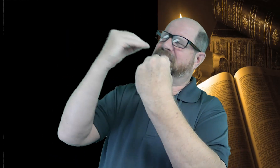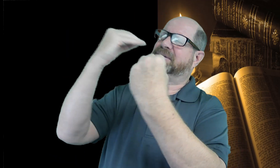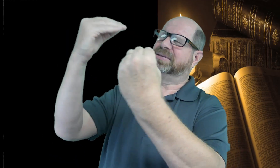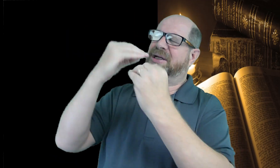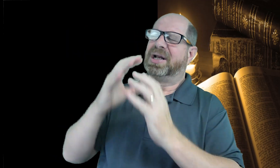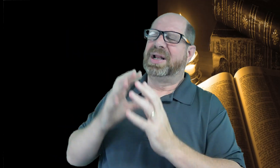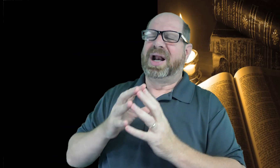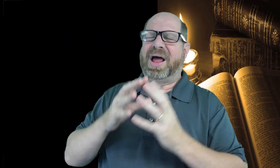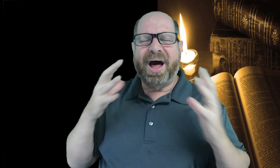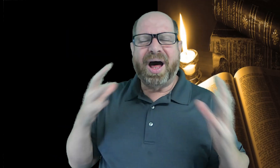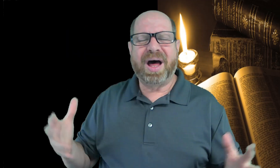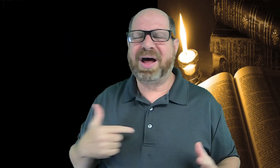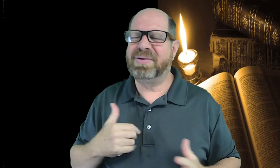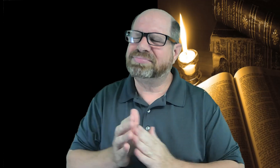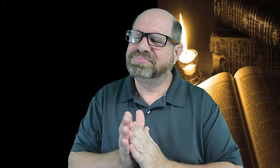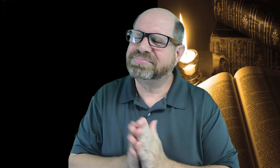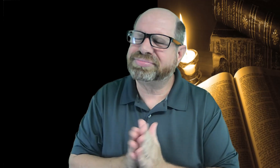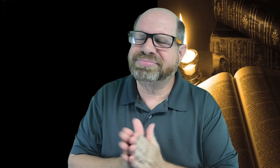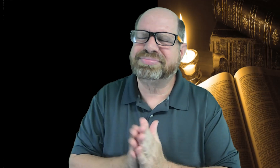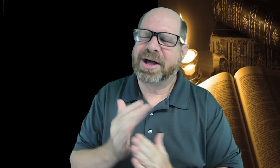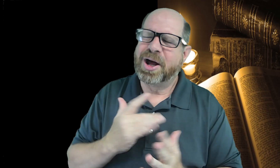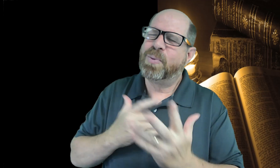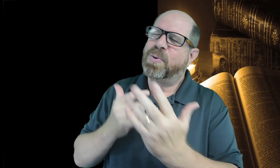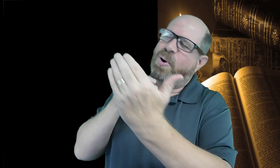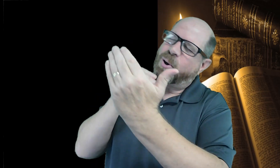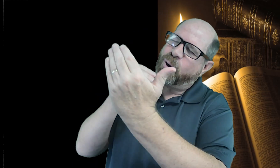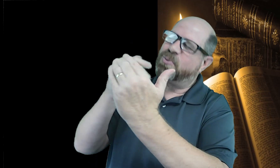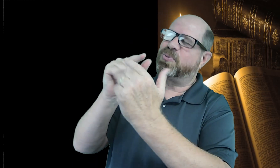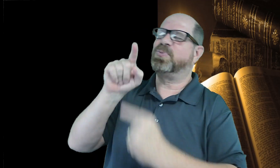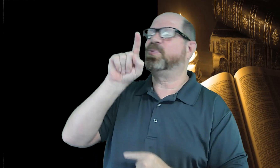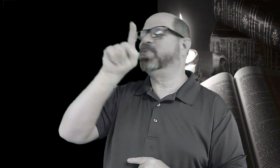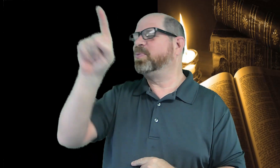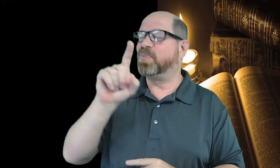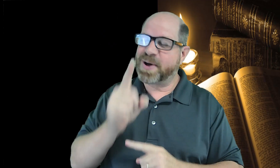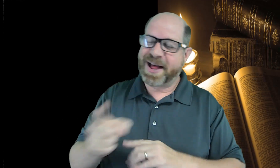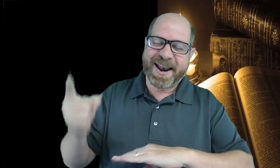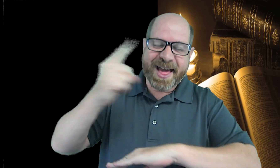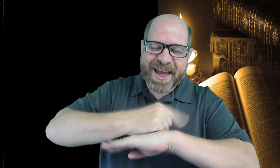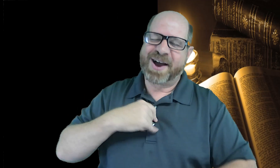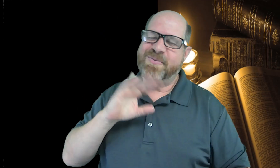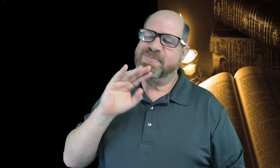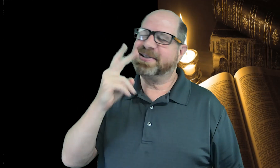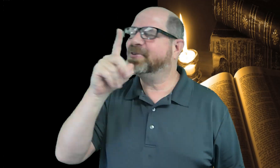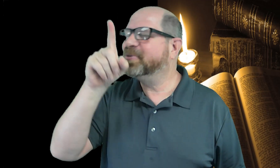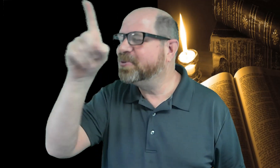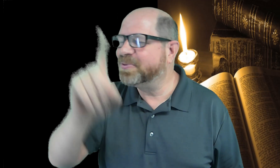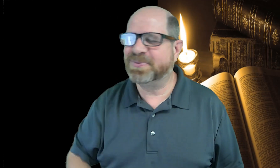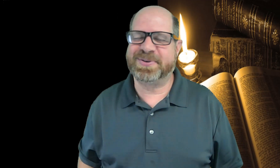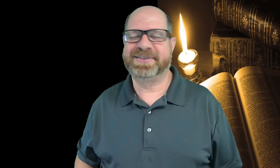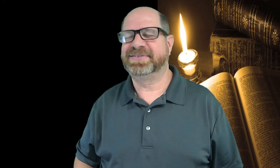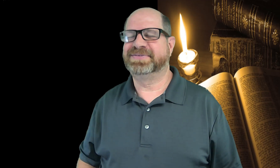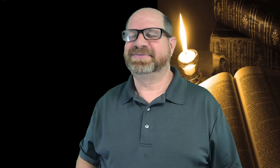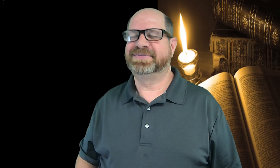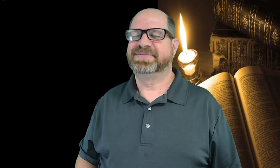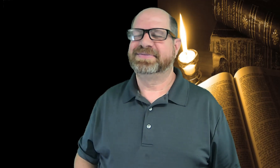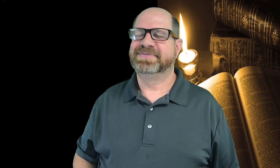so many things and we're eager we want to meet you one day we want to see you